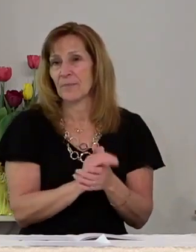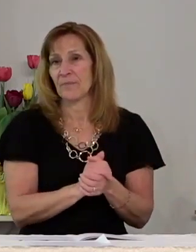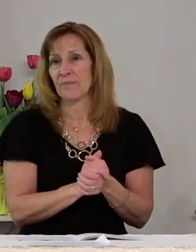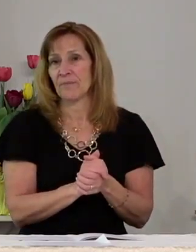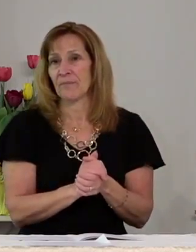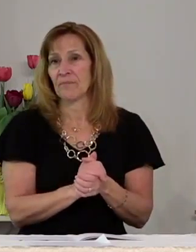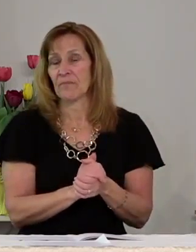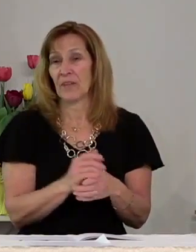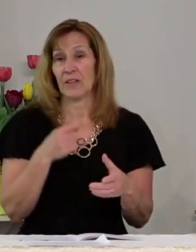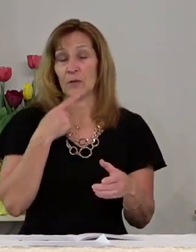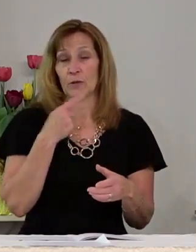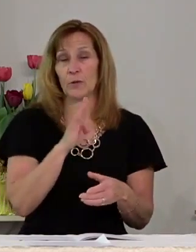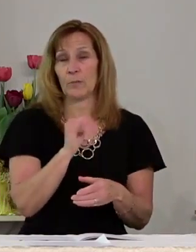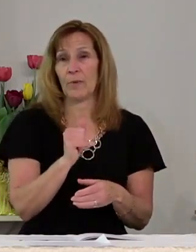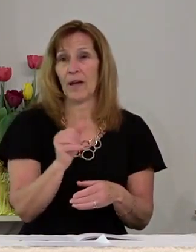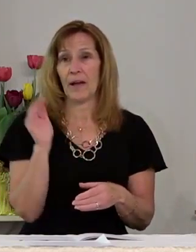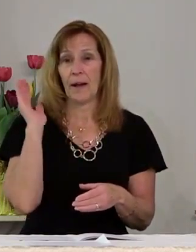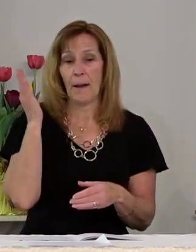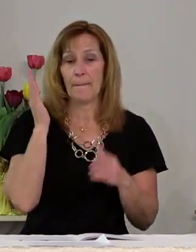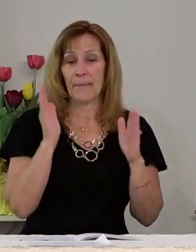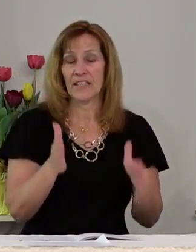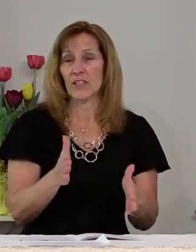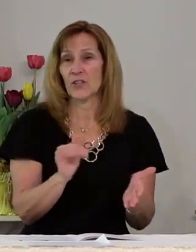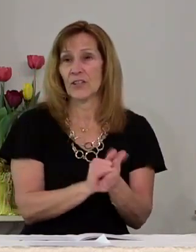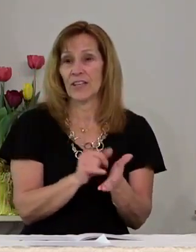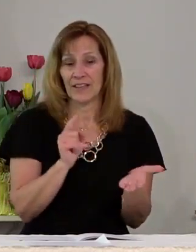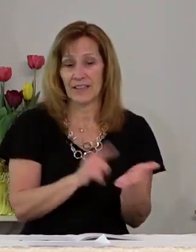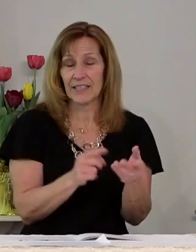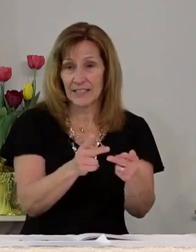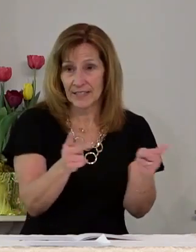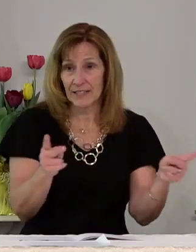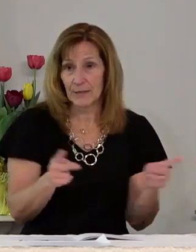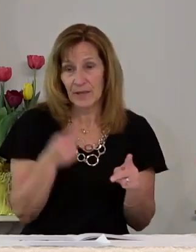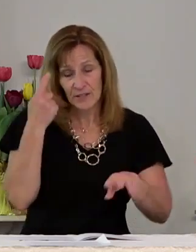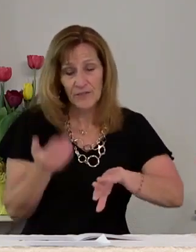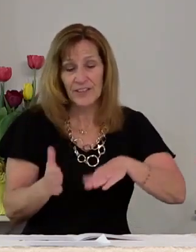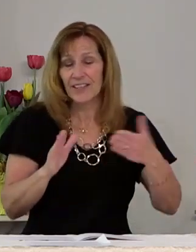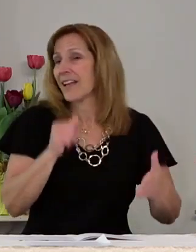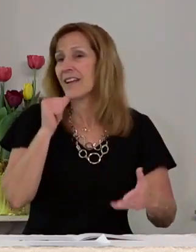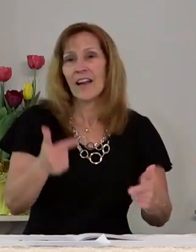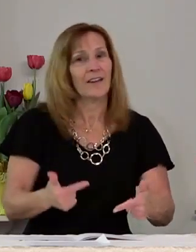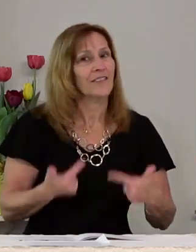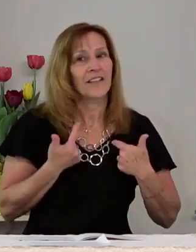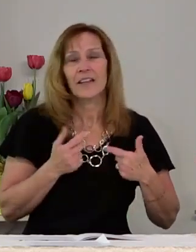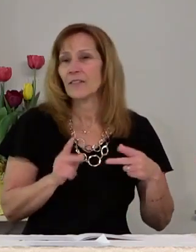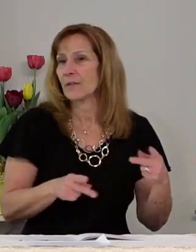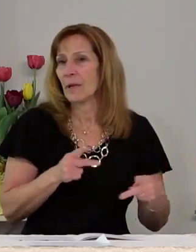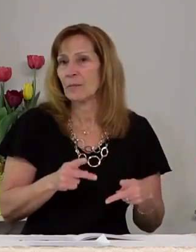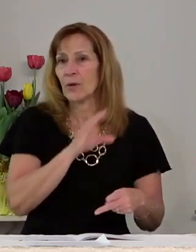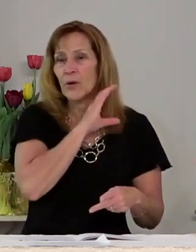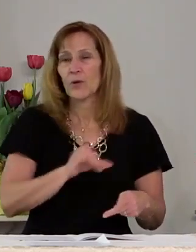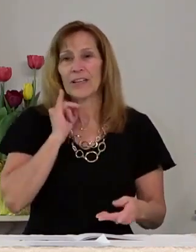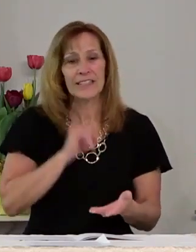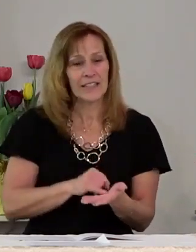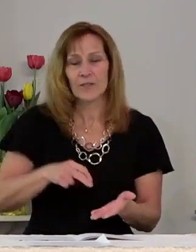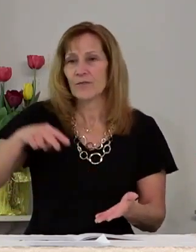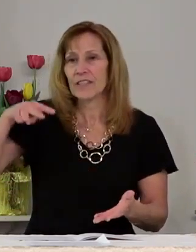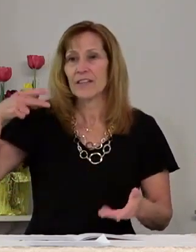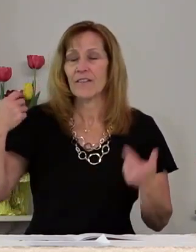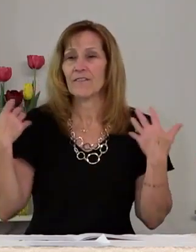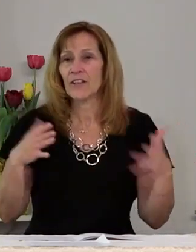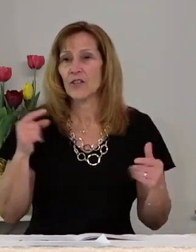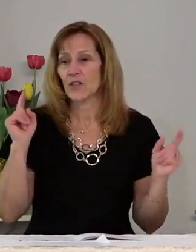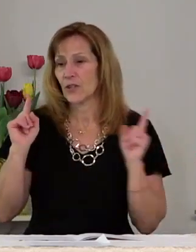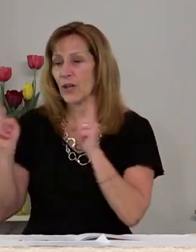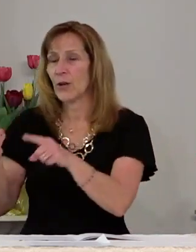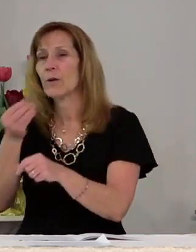and are told by messengers that this is the place for the dead not for the living Christ is risen they